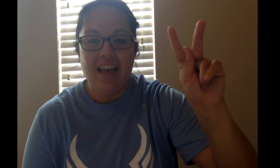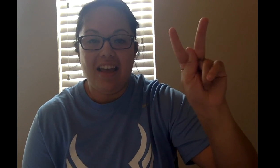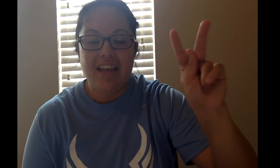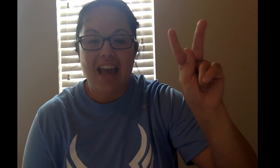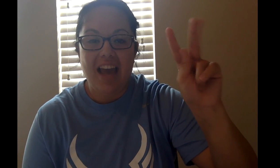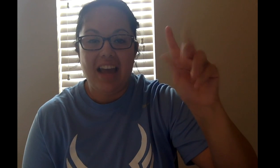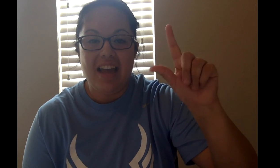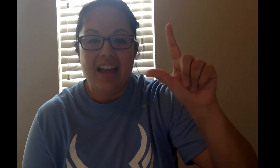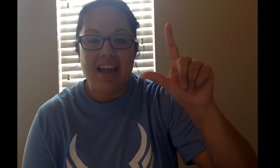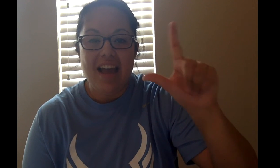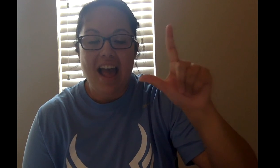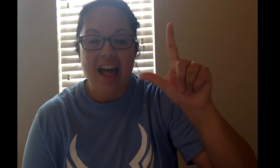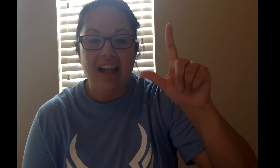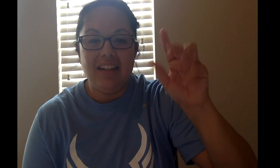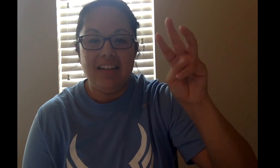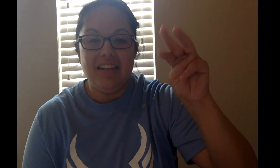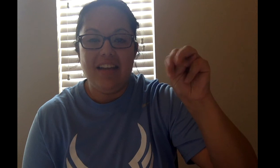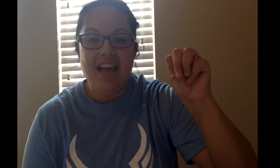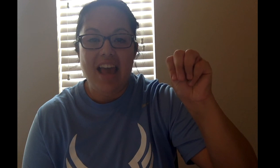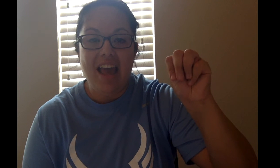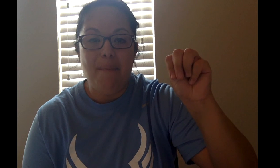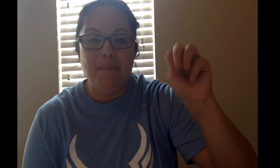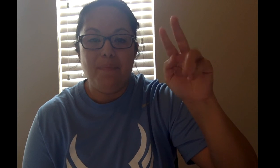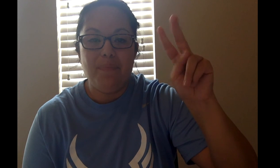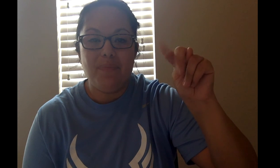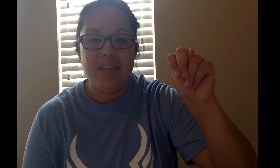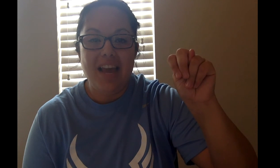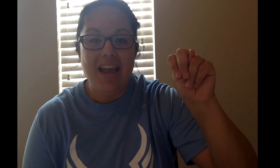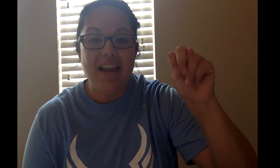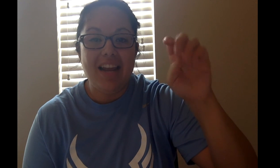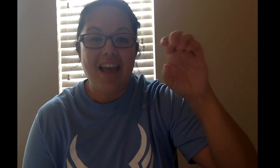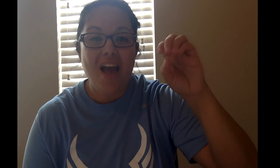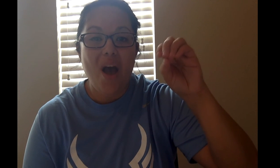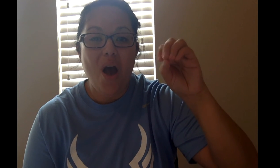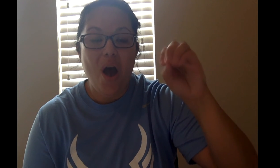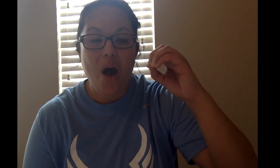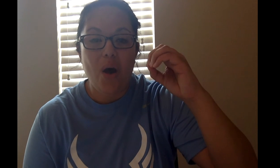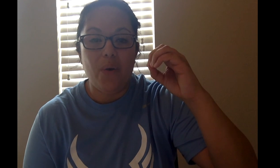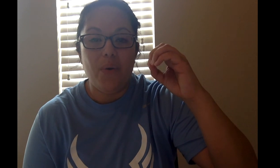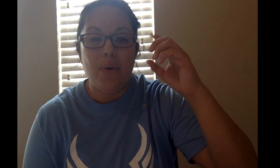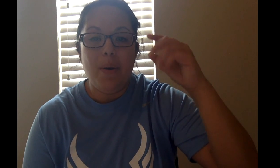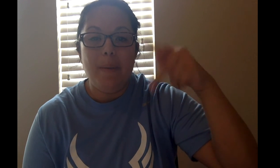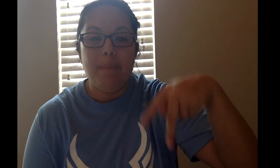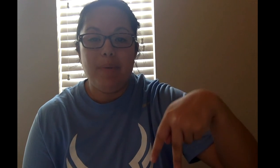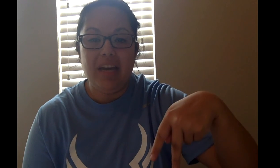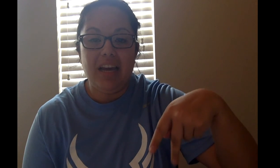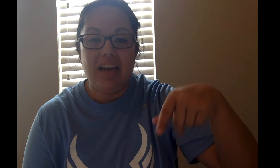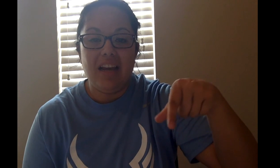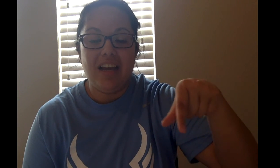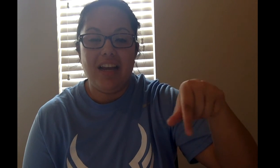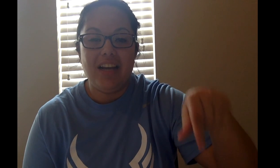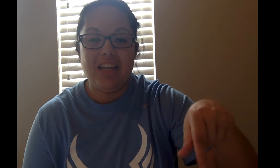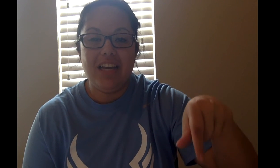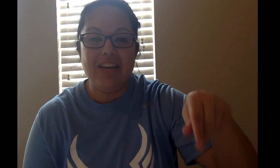K, L, N, N, O, P, Q,